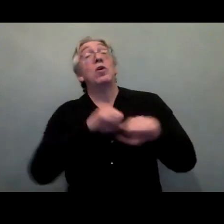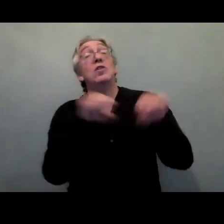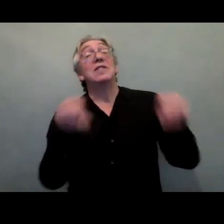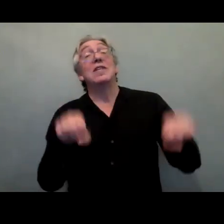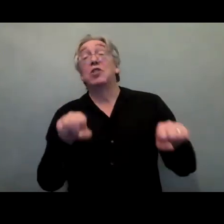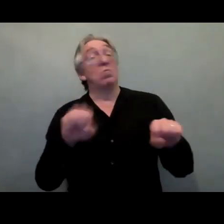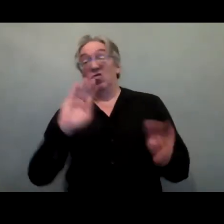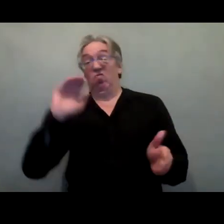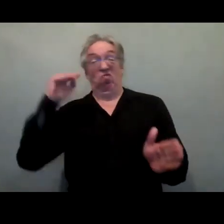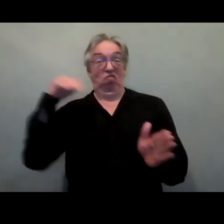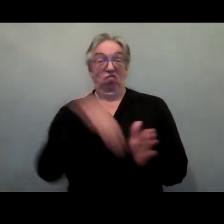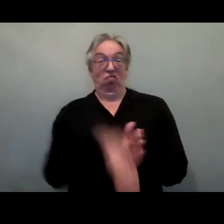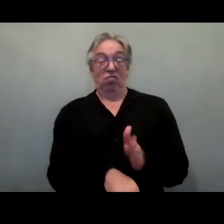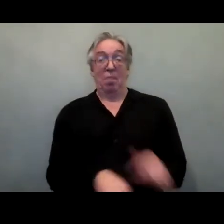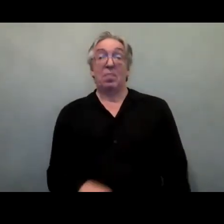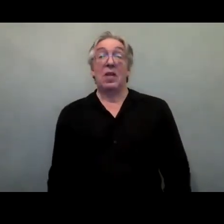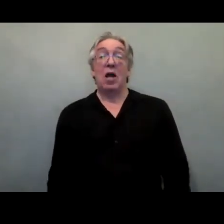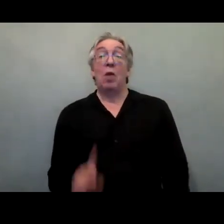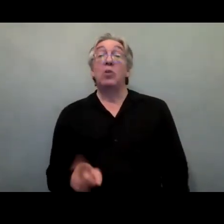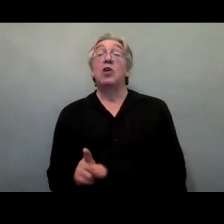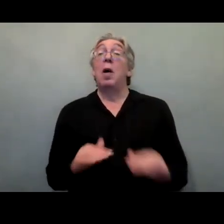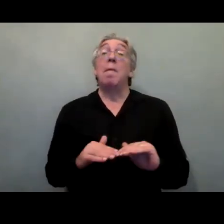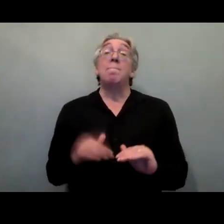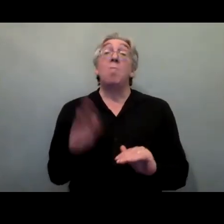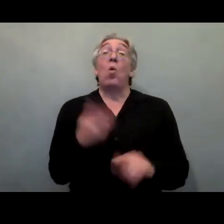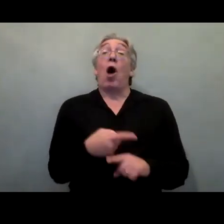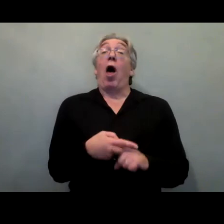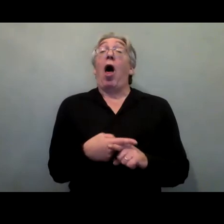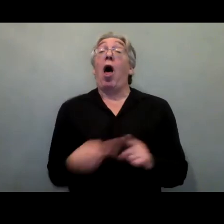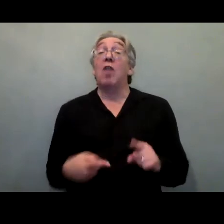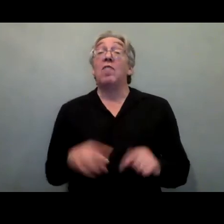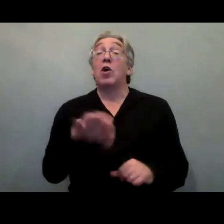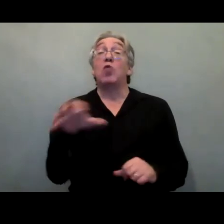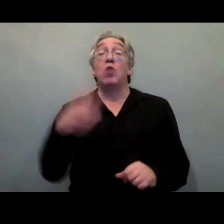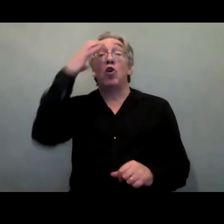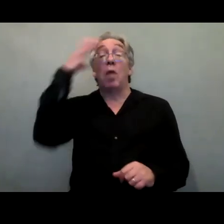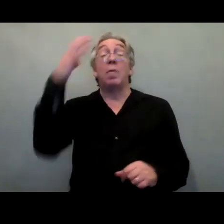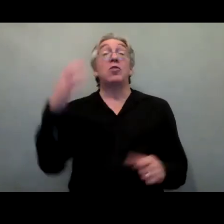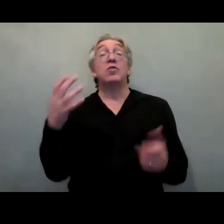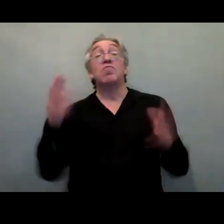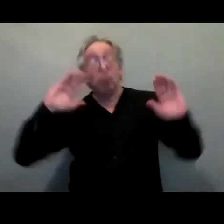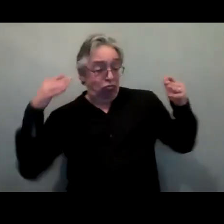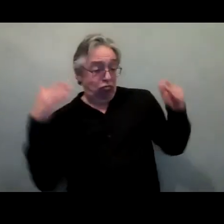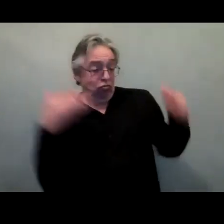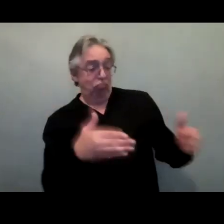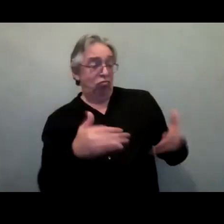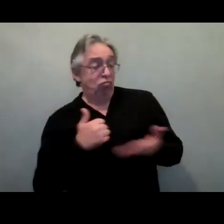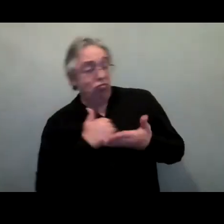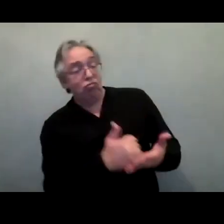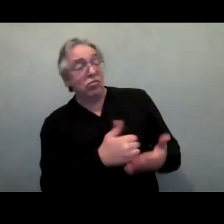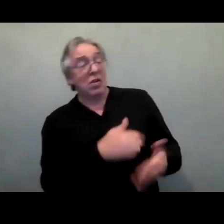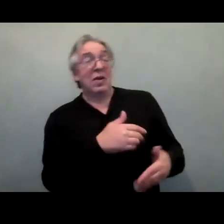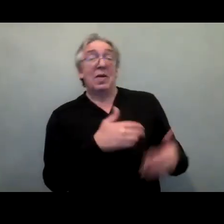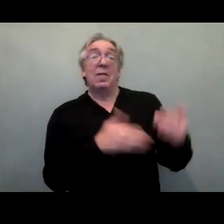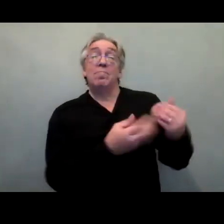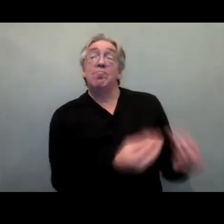half of countries, government failed to adopt measures aimed at facilitating learning for children with